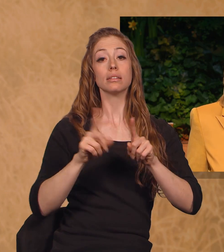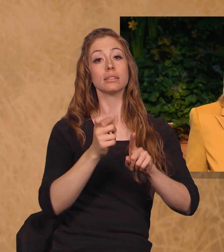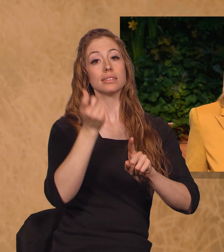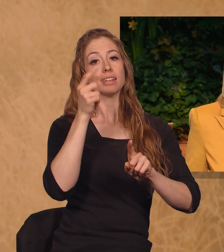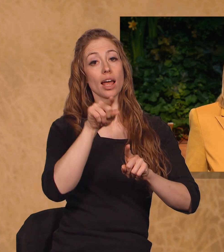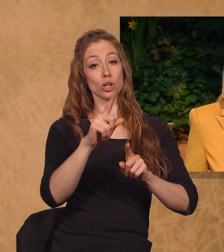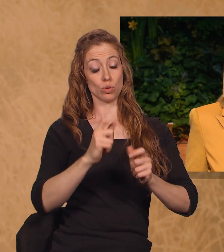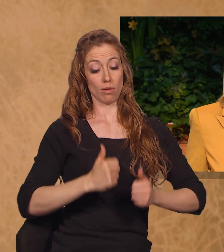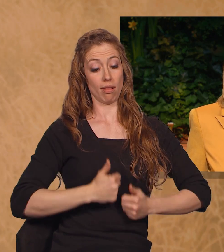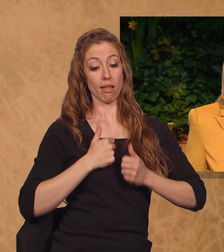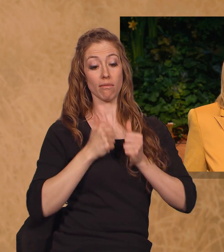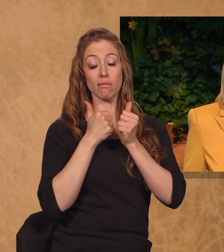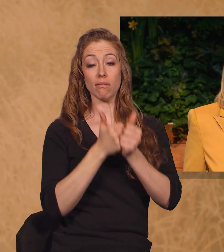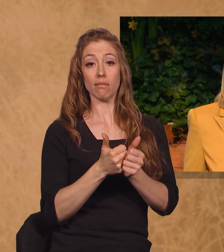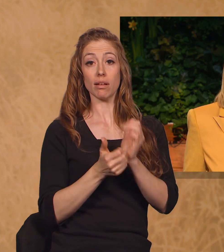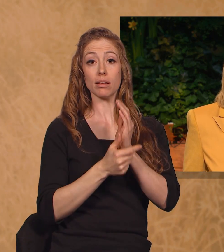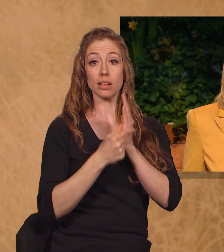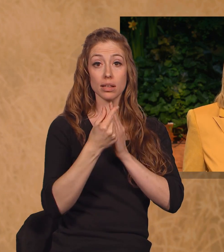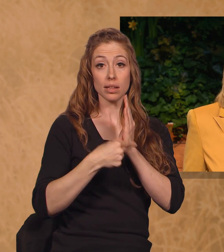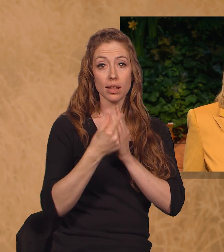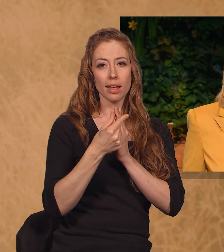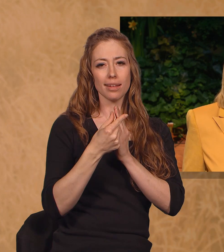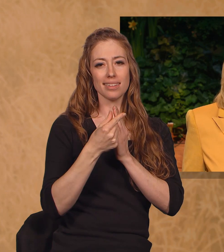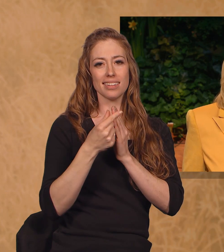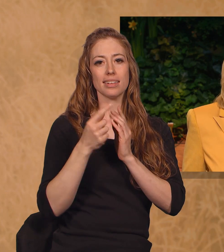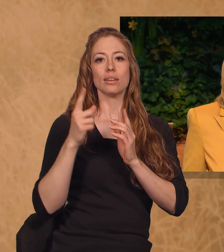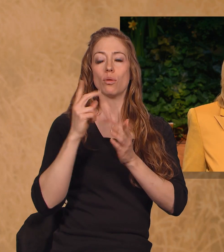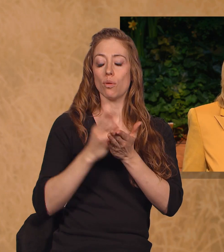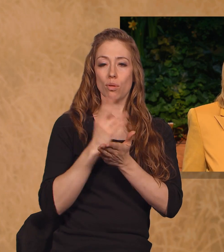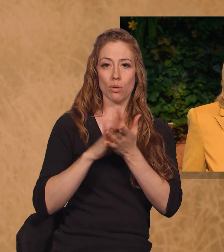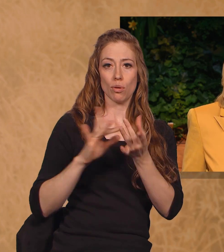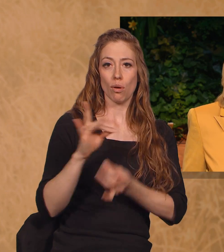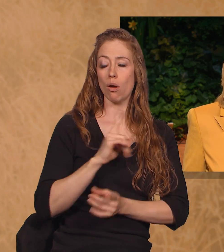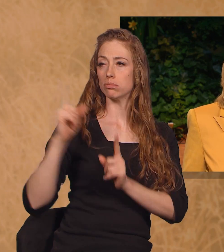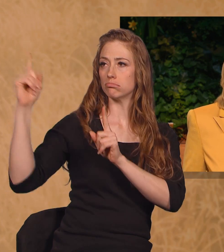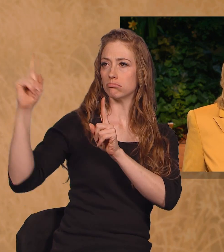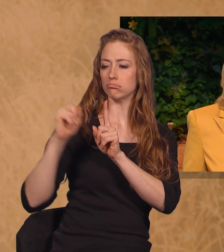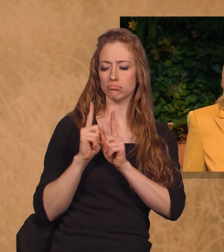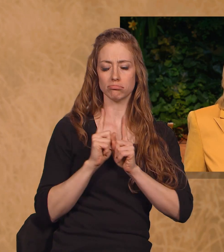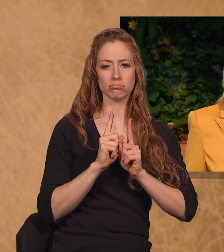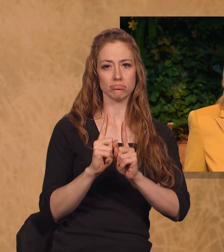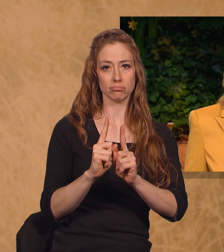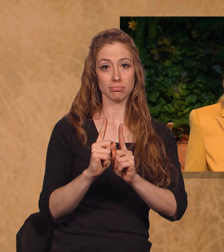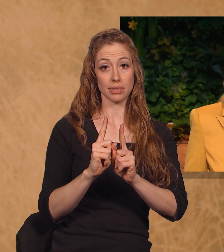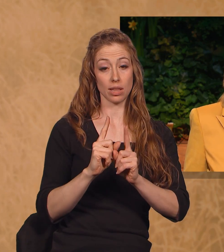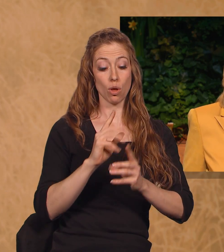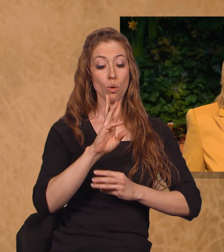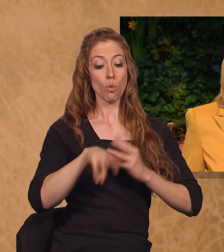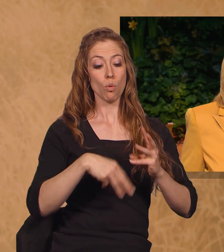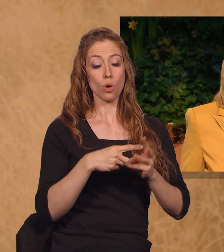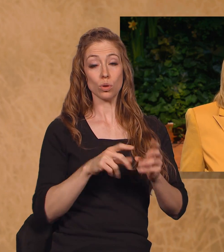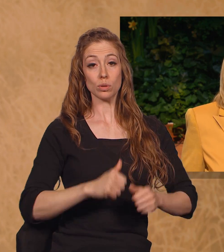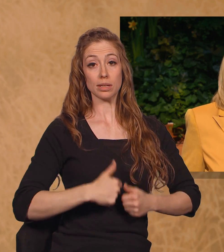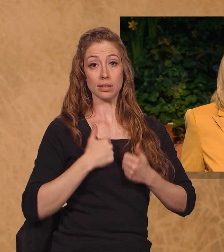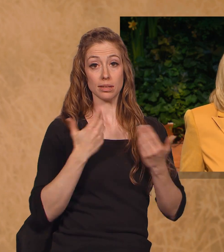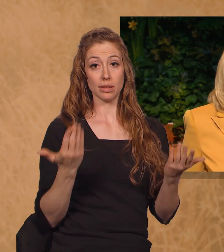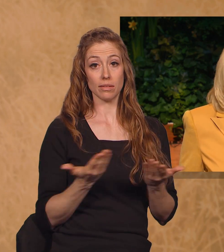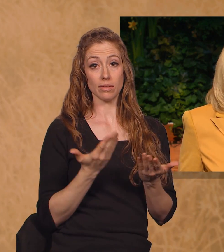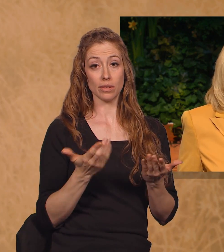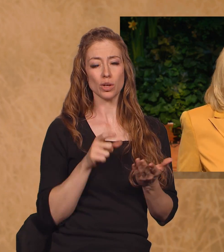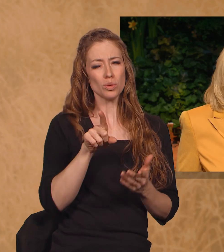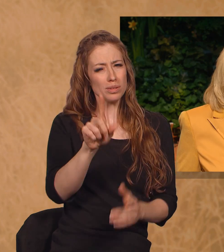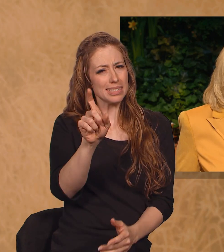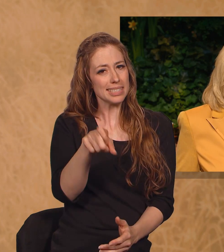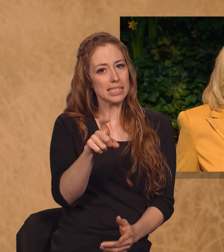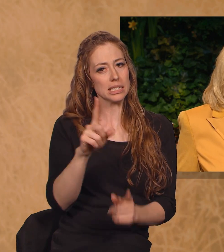for the constant companionship of the Holy Ghost. And in the world in which you are living, you will need